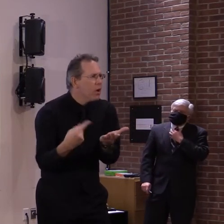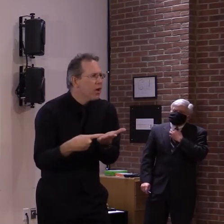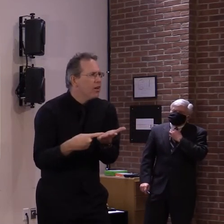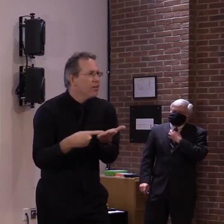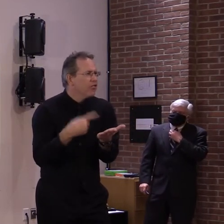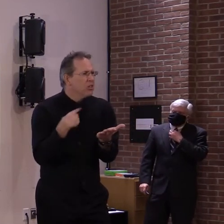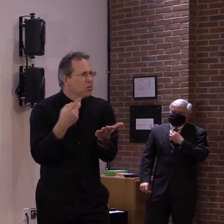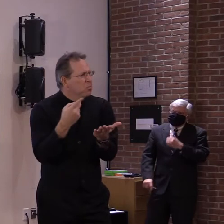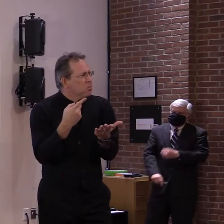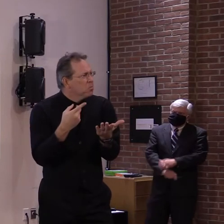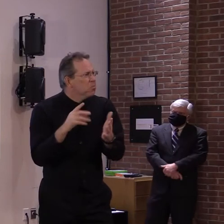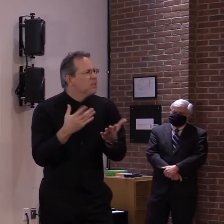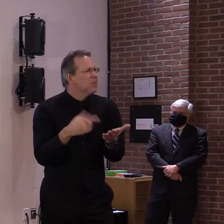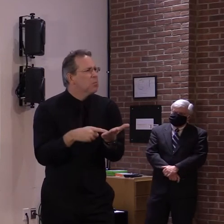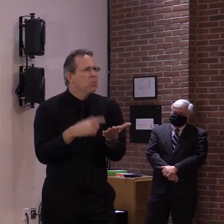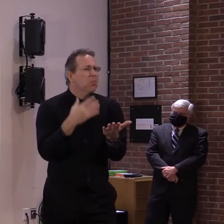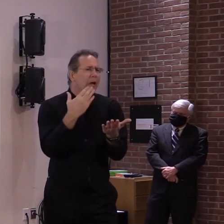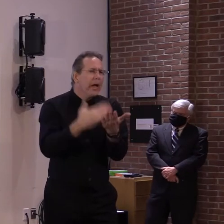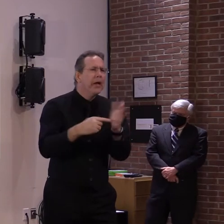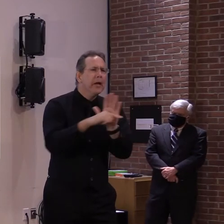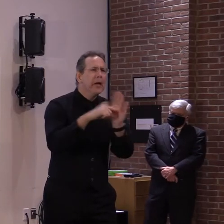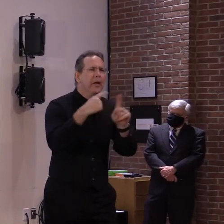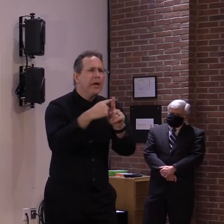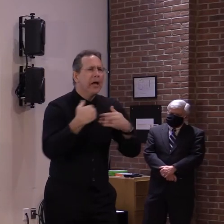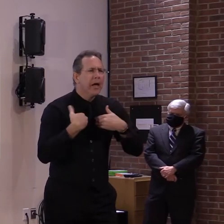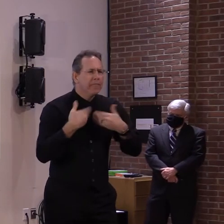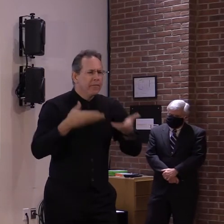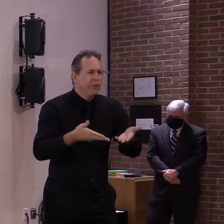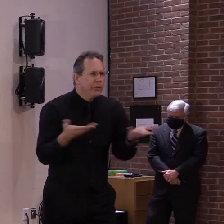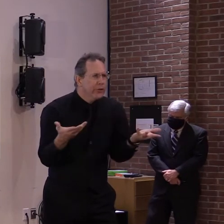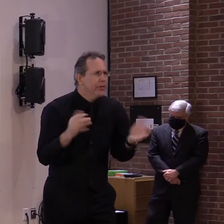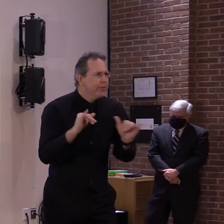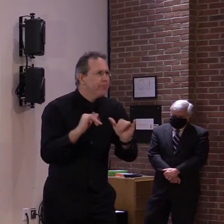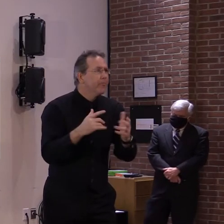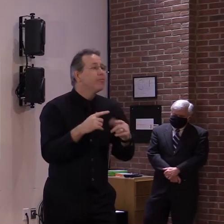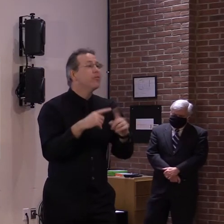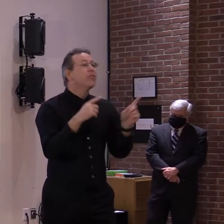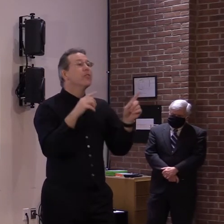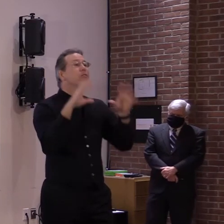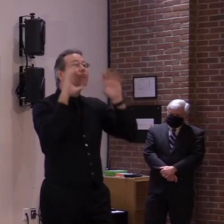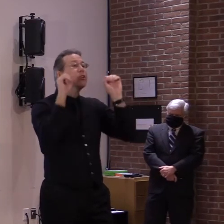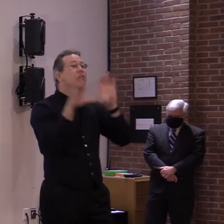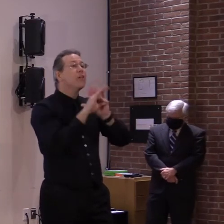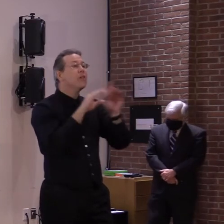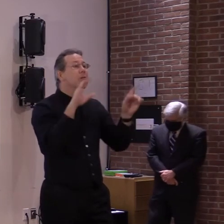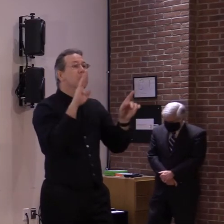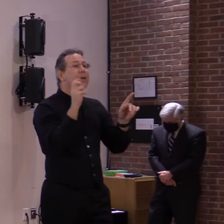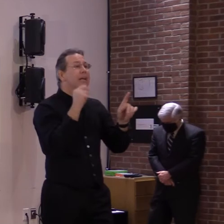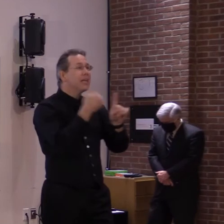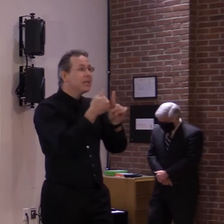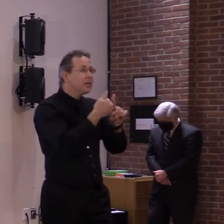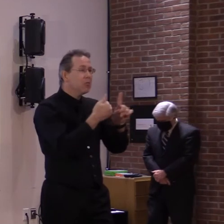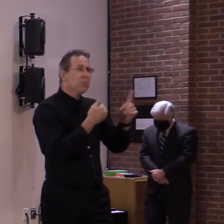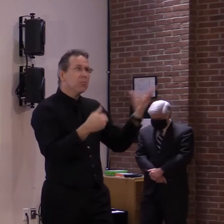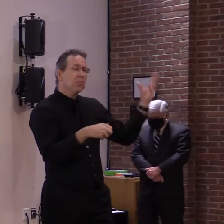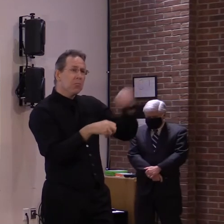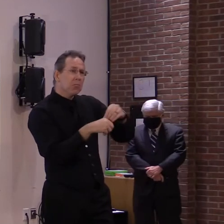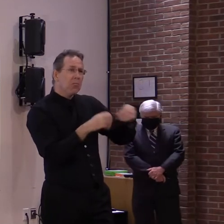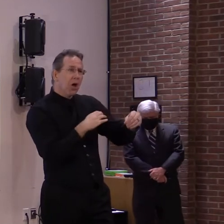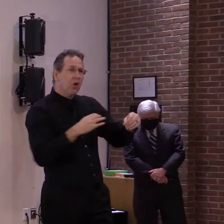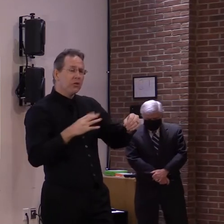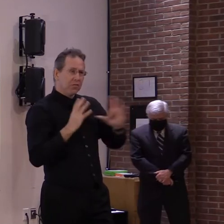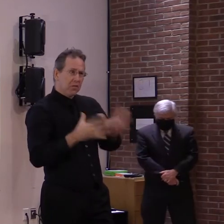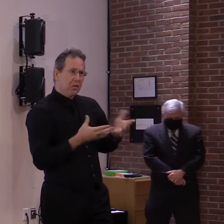It'll be submitted to Congress. And I know our congressional delegation, led by Senator Leahy, will always